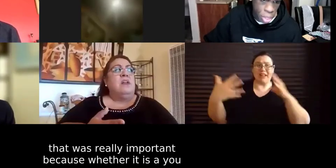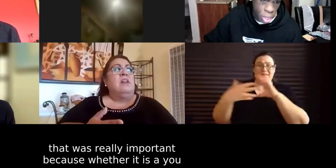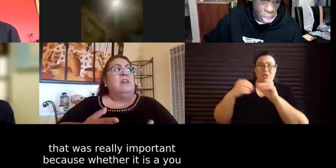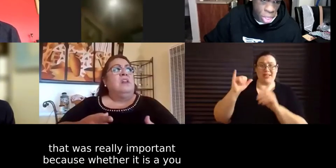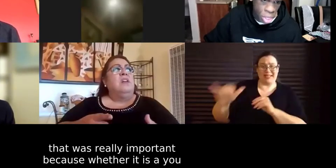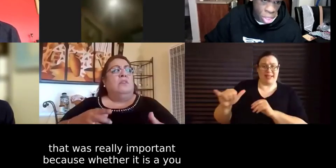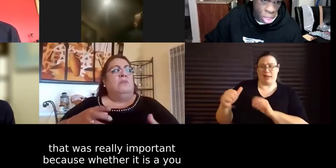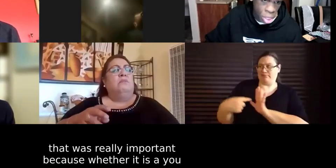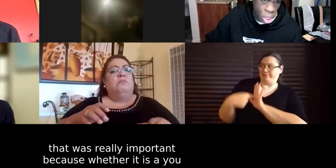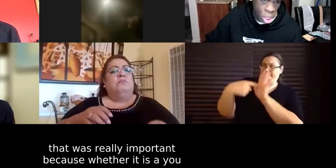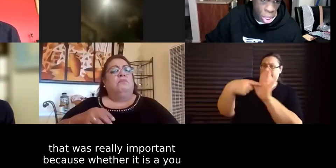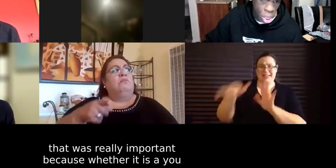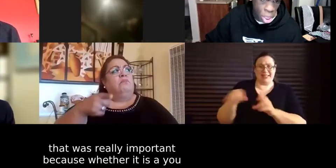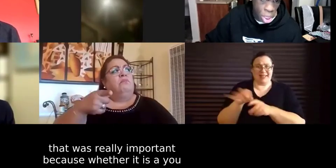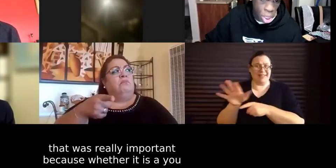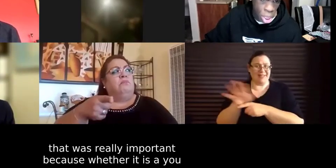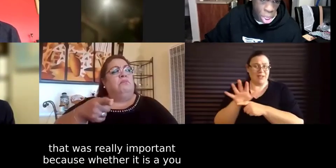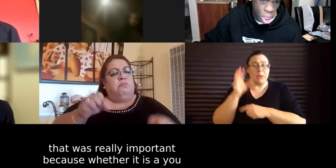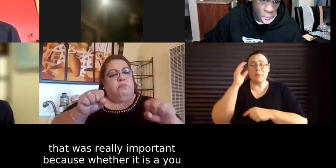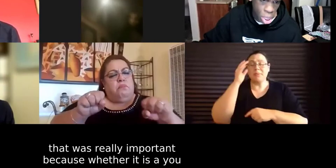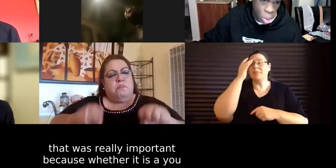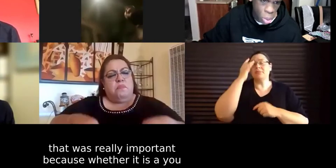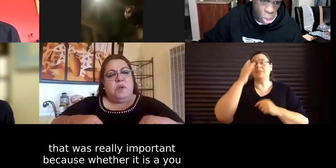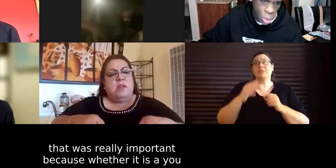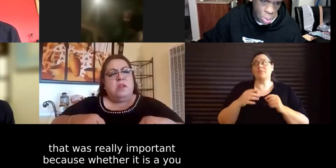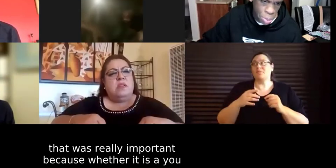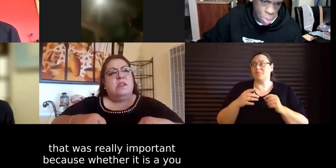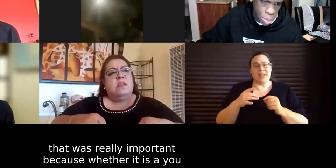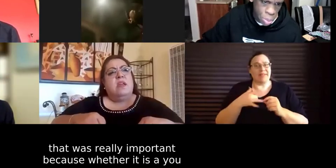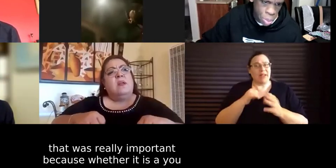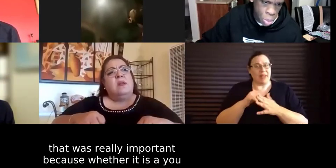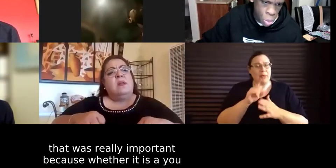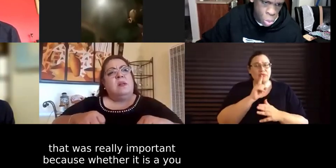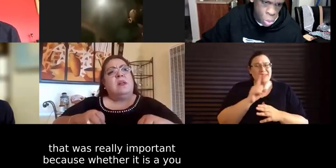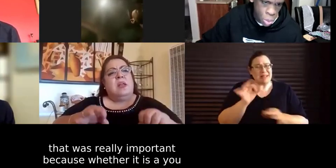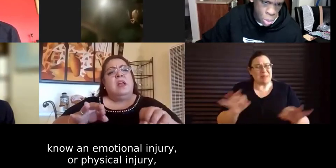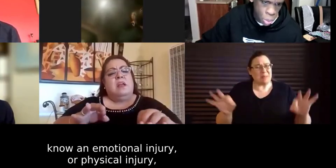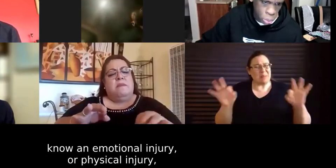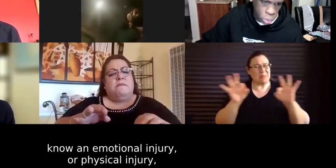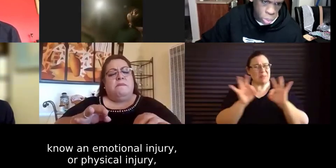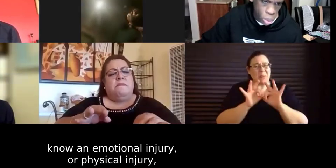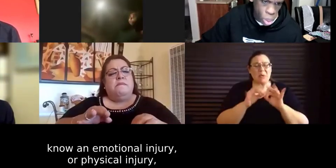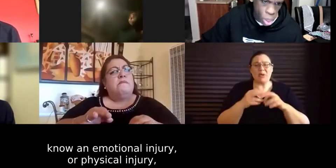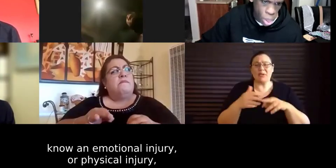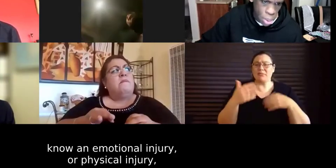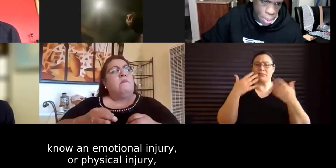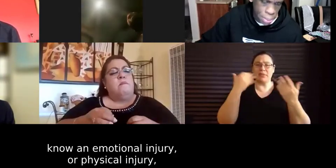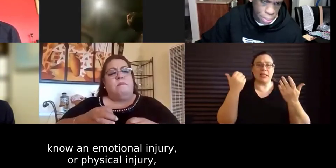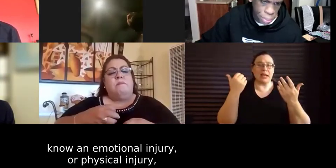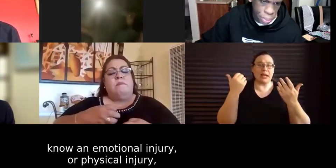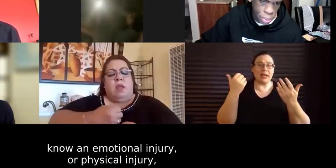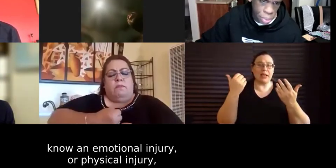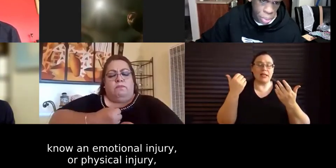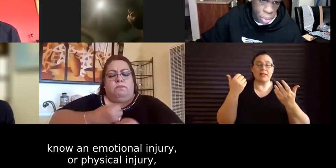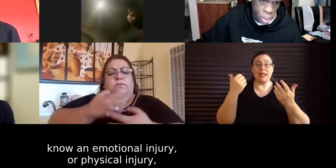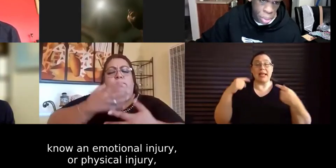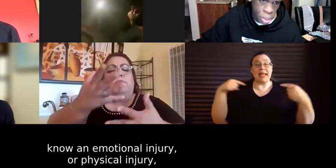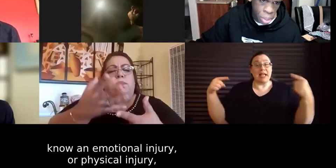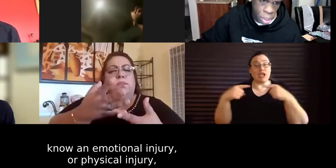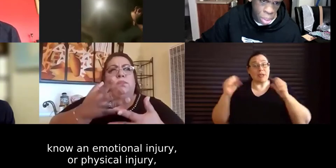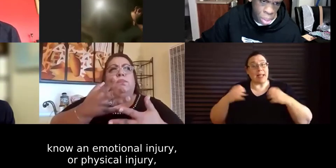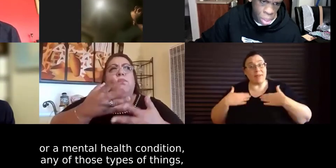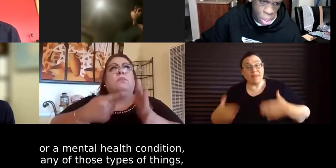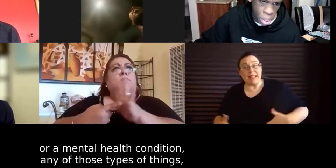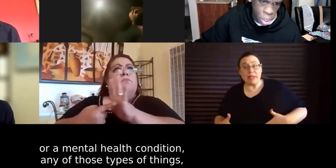that that was really really important because whether it's a you know an emotional injury or a physical injury